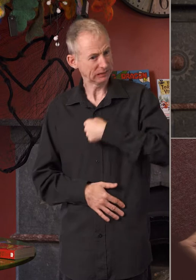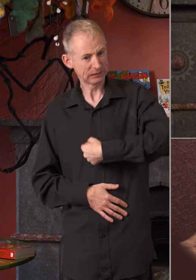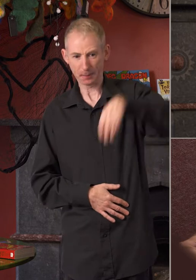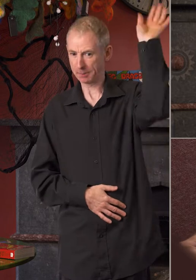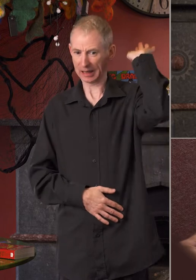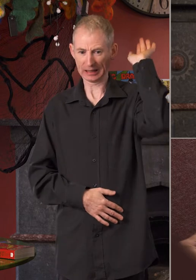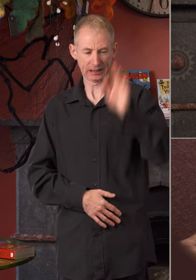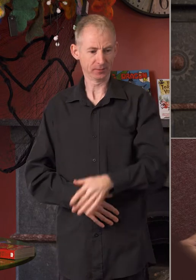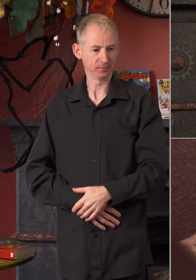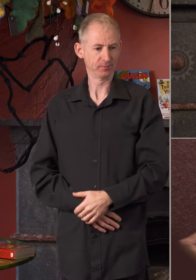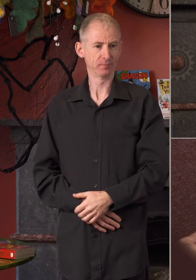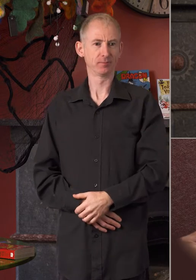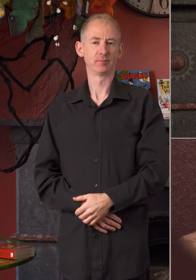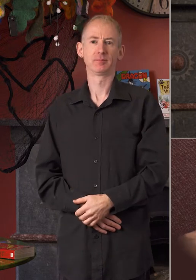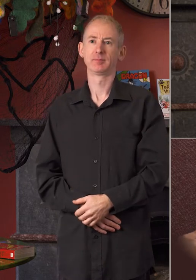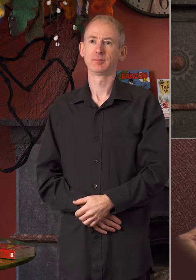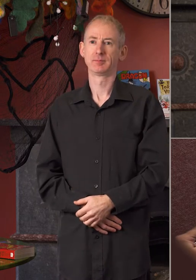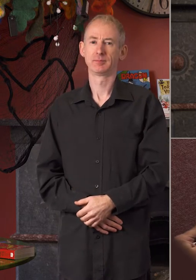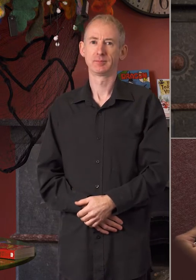I sent him back.